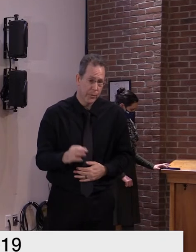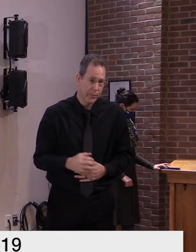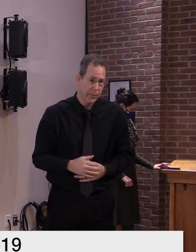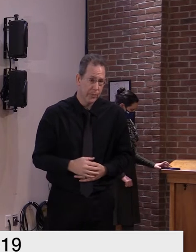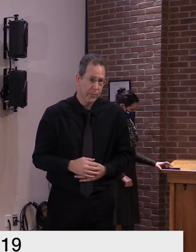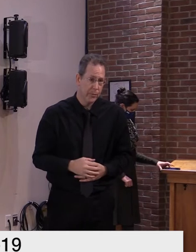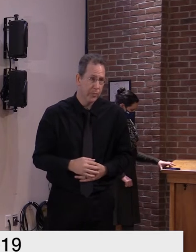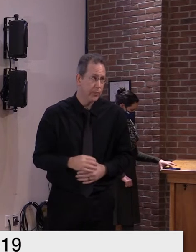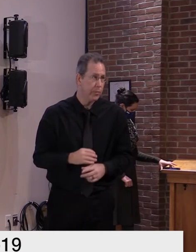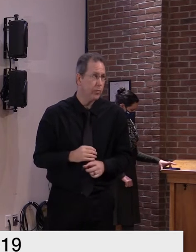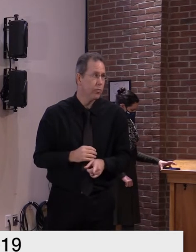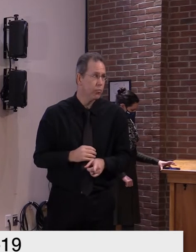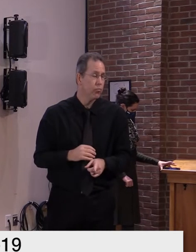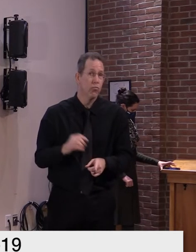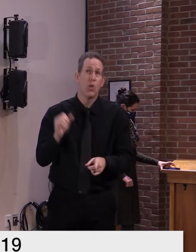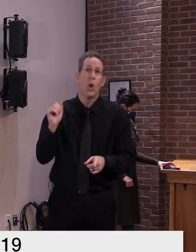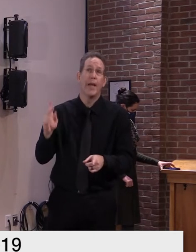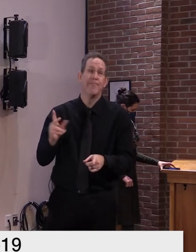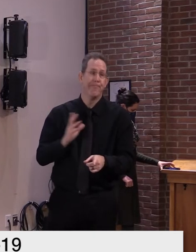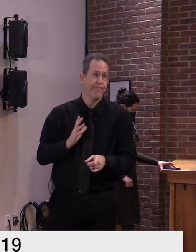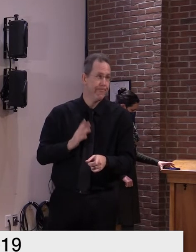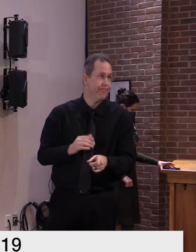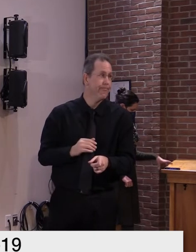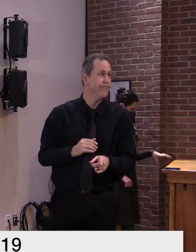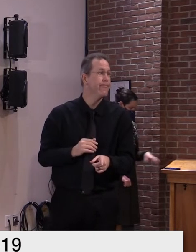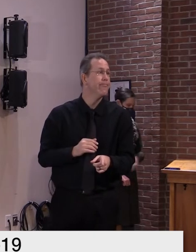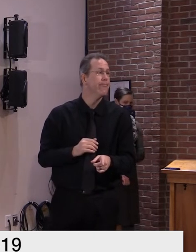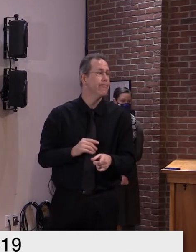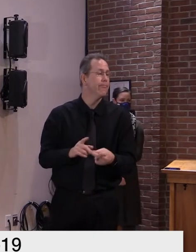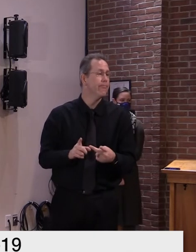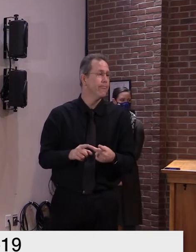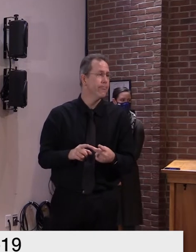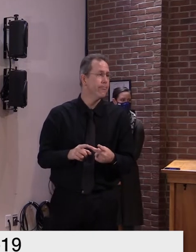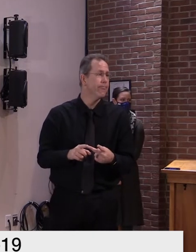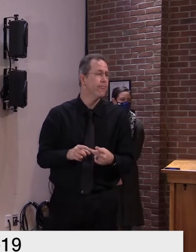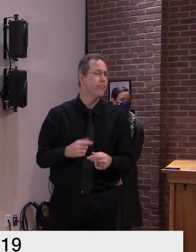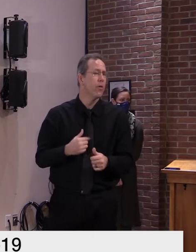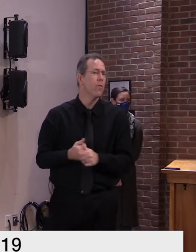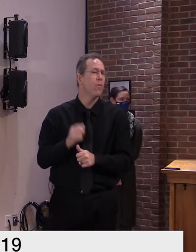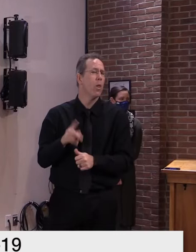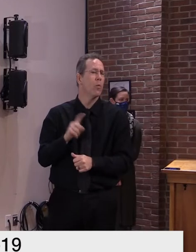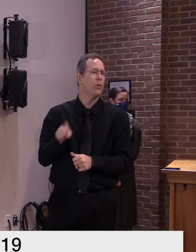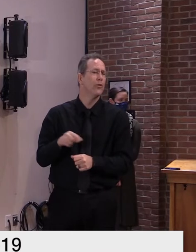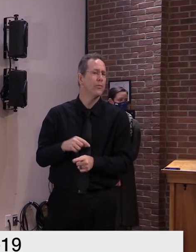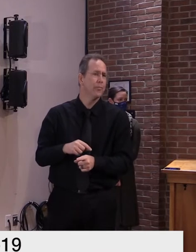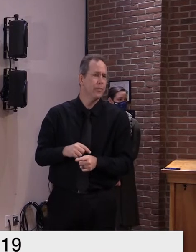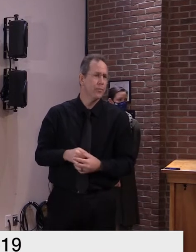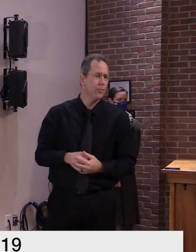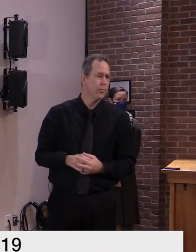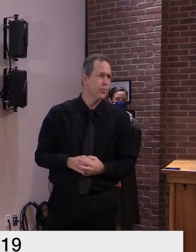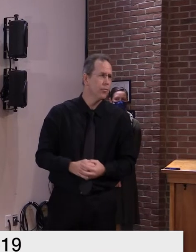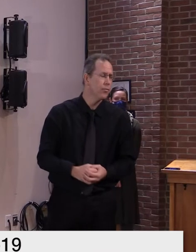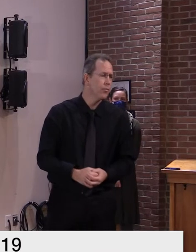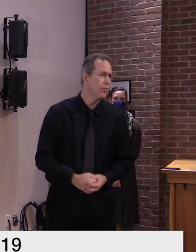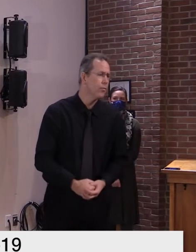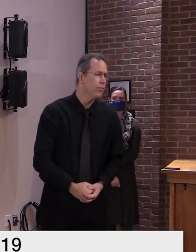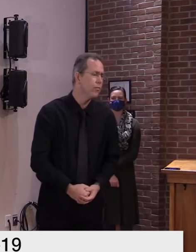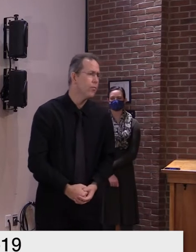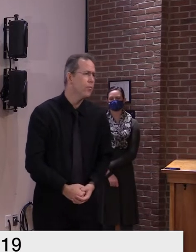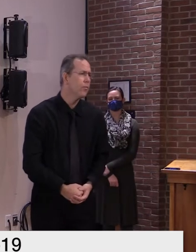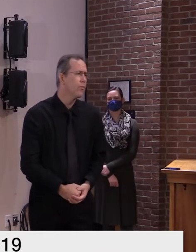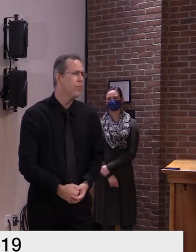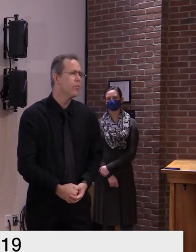okay and just a kind of quick um follow-up question from what i understand about the contact tracing